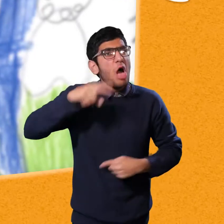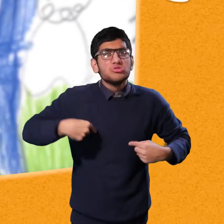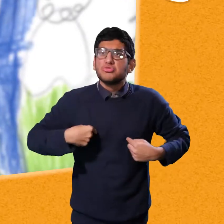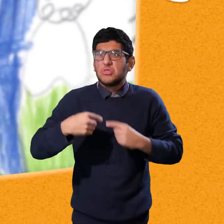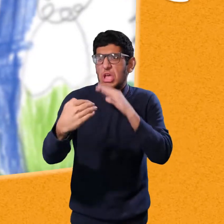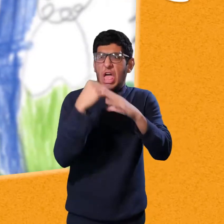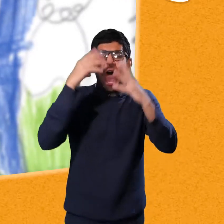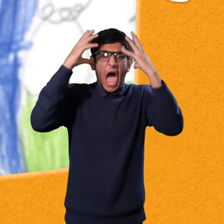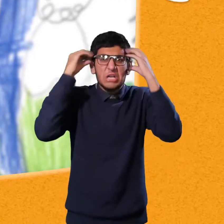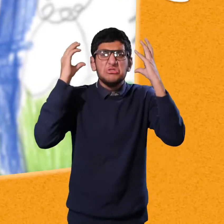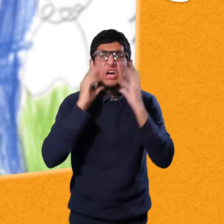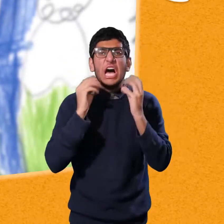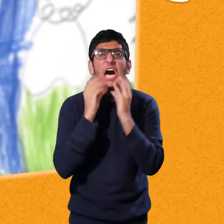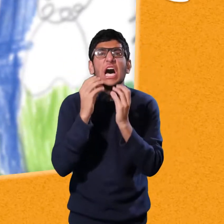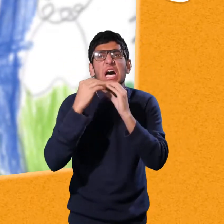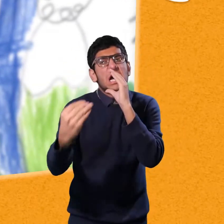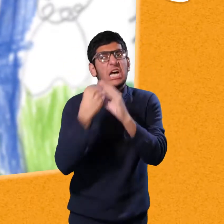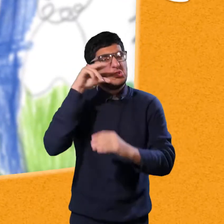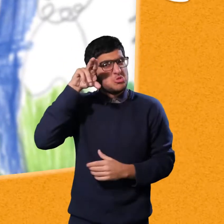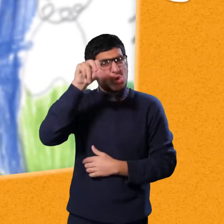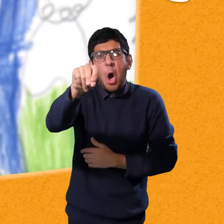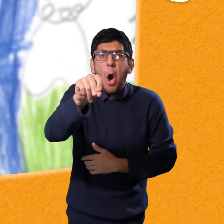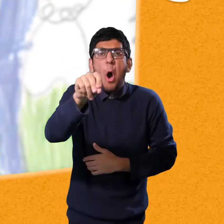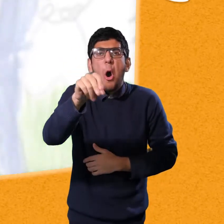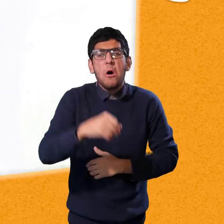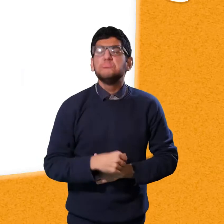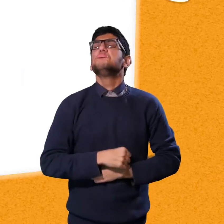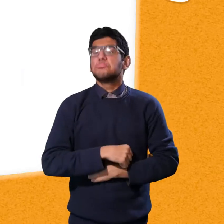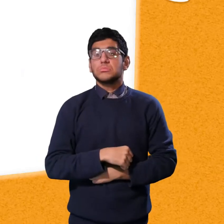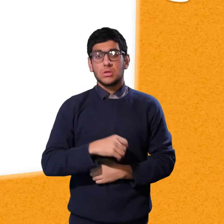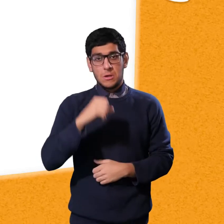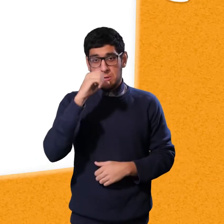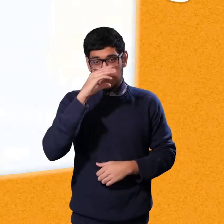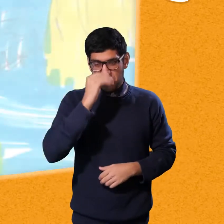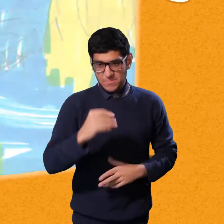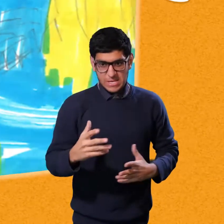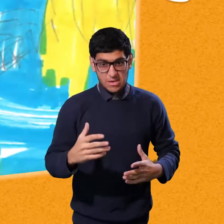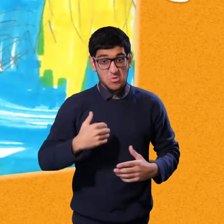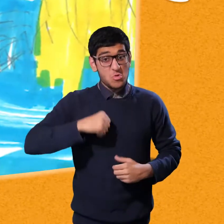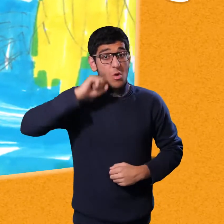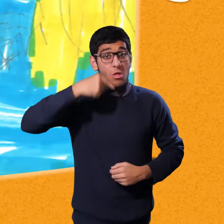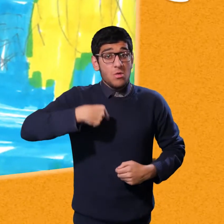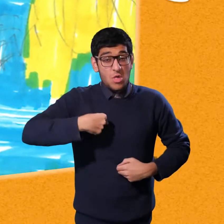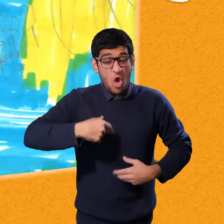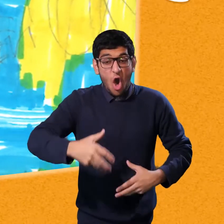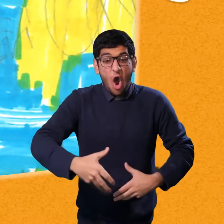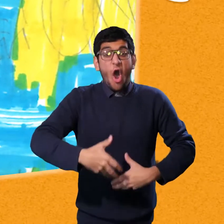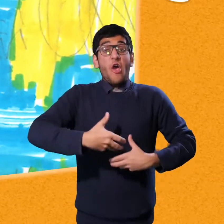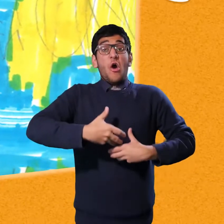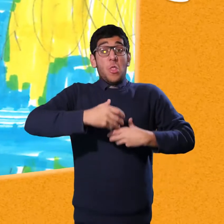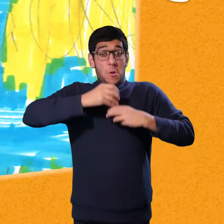No, no, I won't. Not by the hair on my chinny chin chin chin. No. And the wolf,